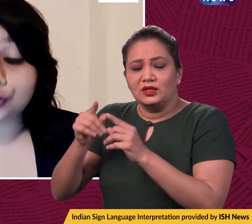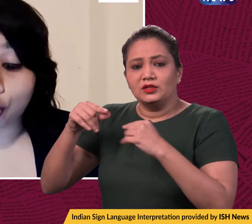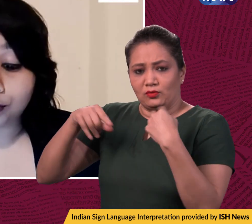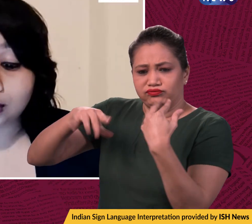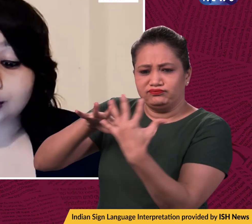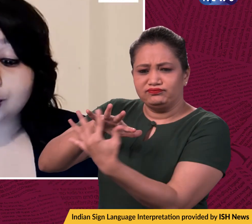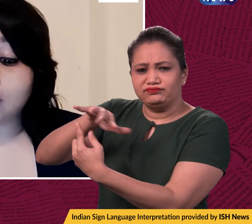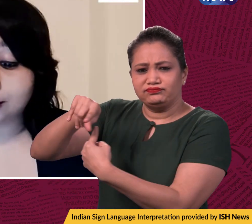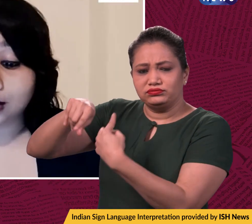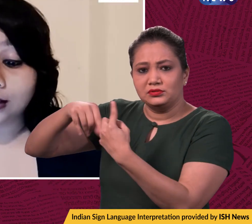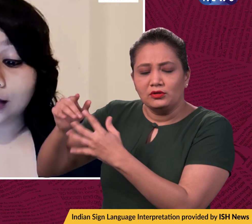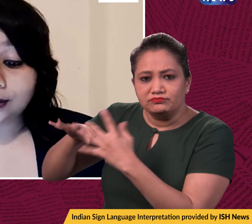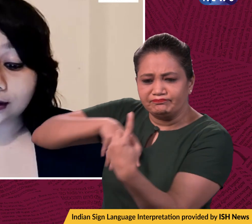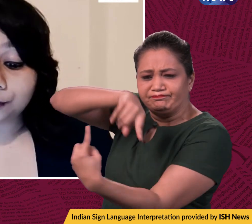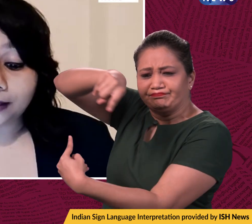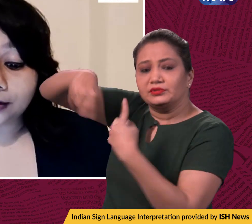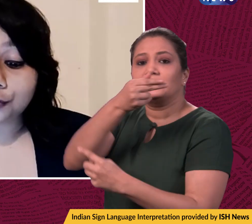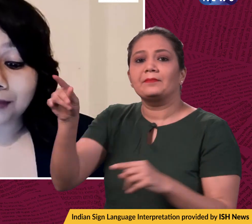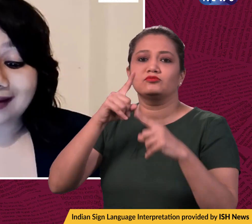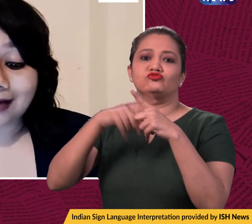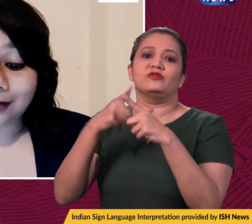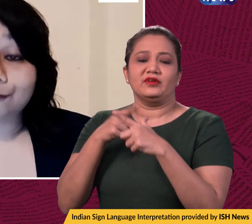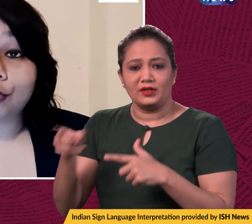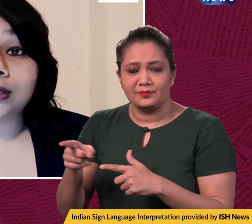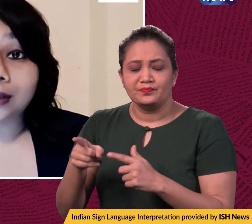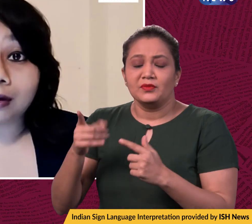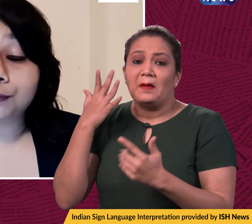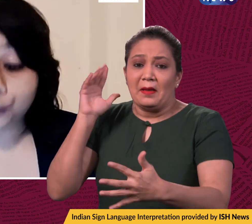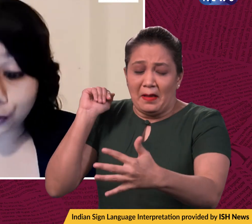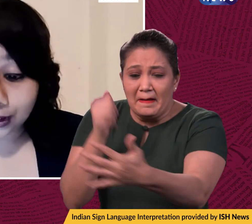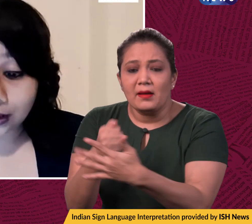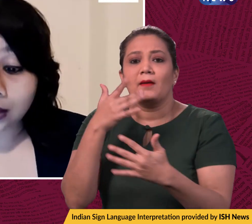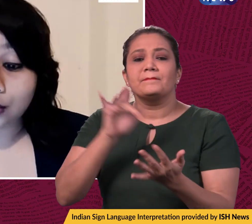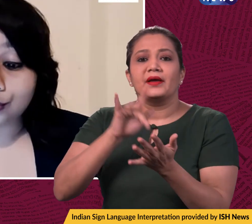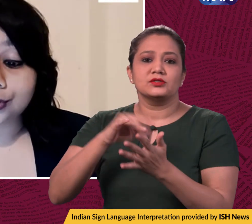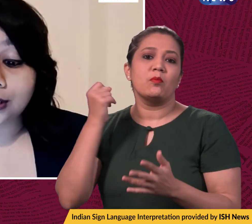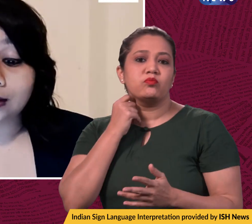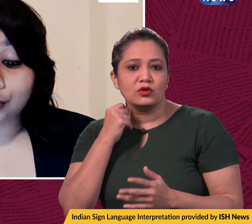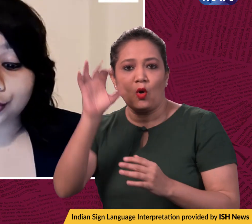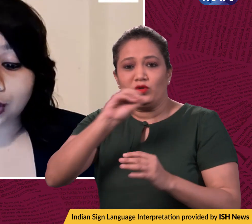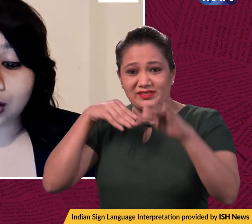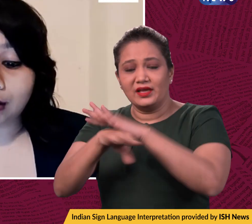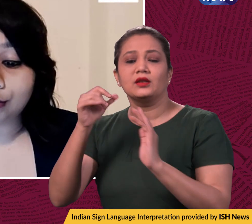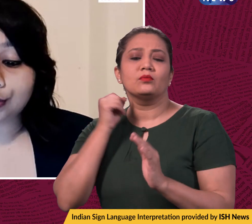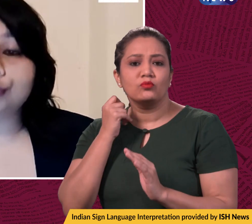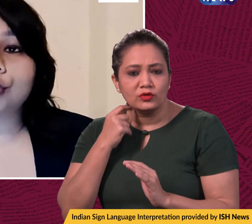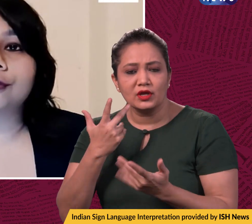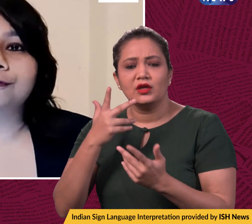storm Jawad. Now, it is expected to make landfall near Puri coast in Odisha around noon on the